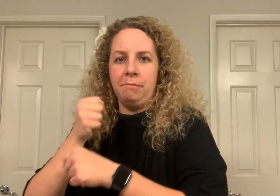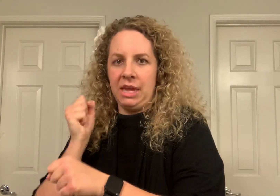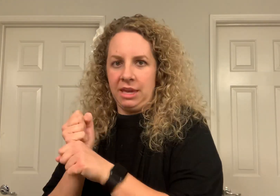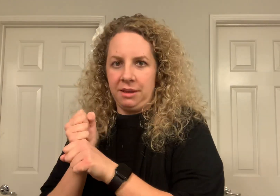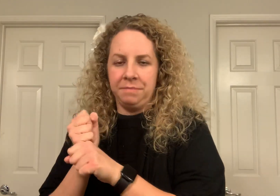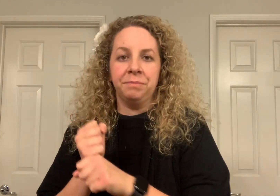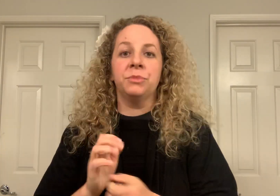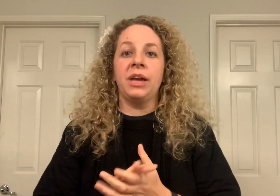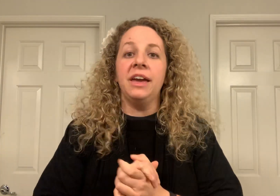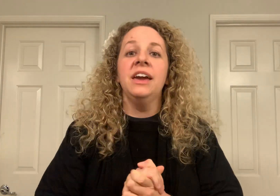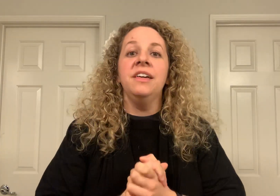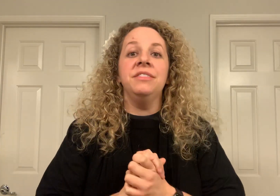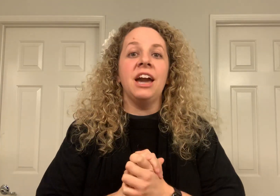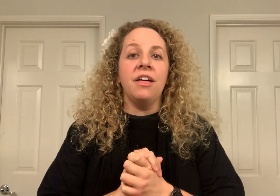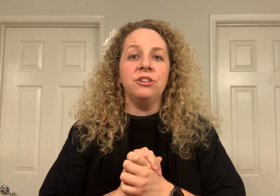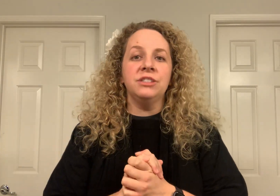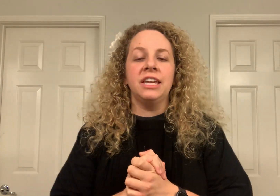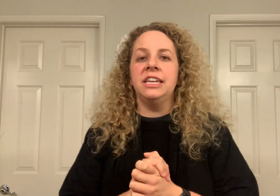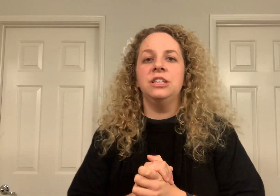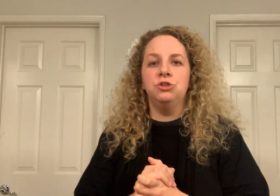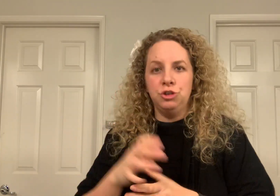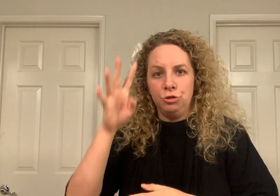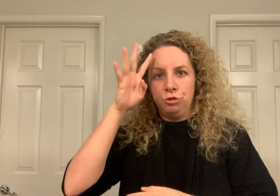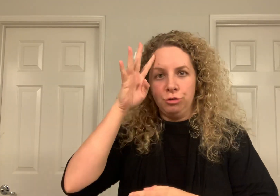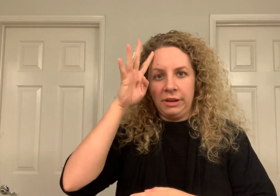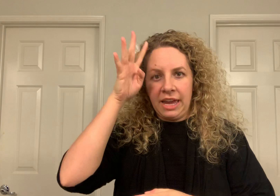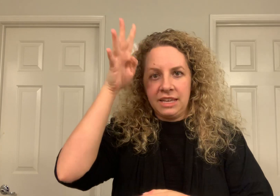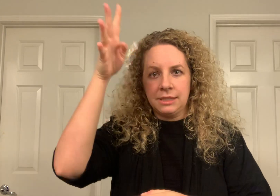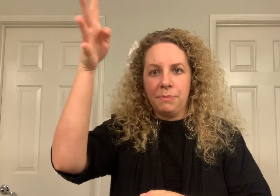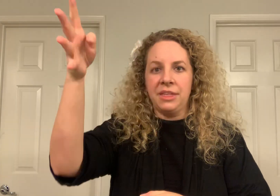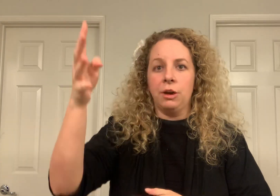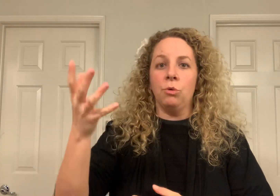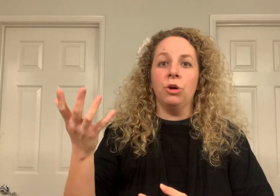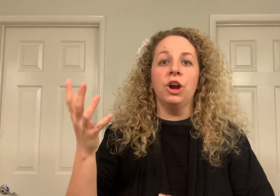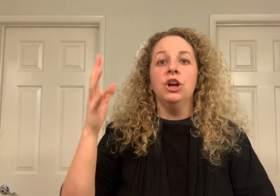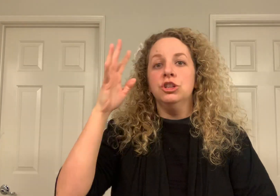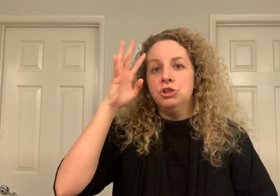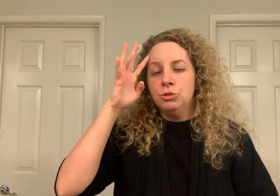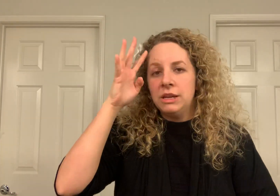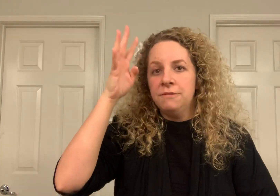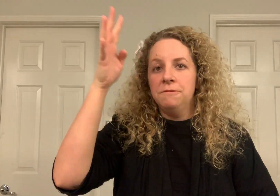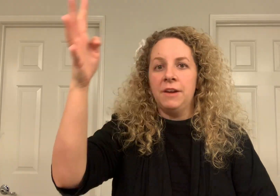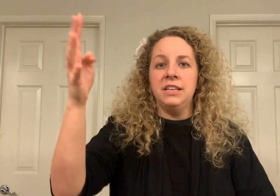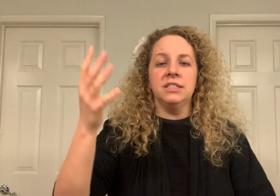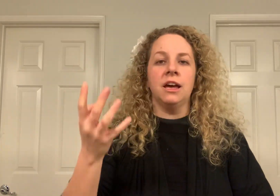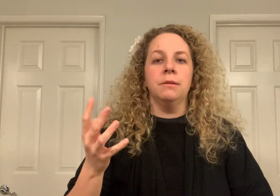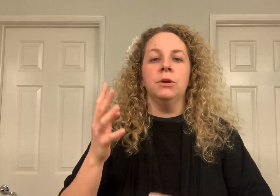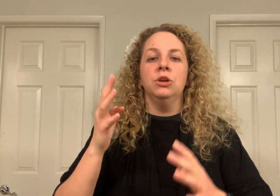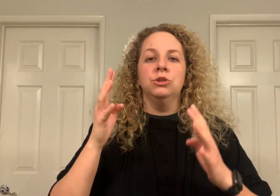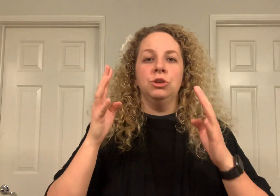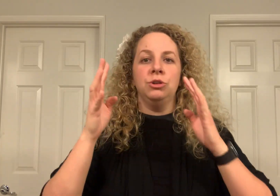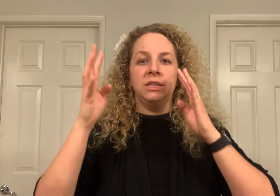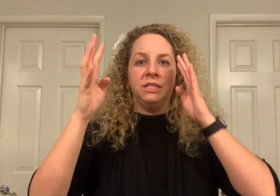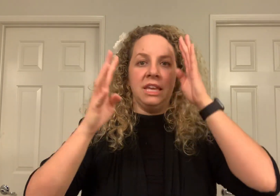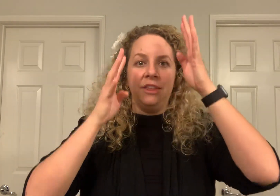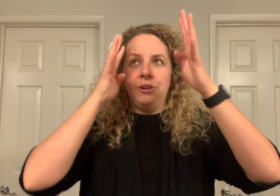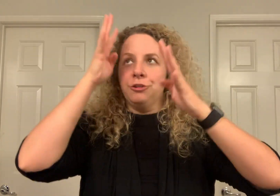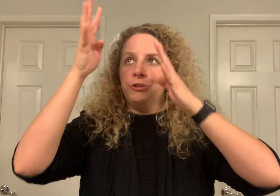make. Okay. The other sign is to create something or to invent. So you could say that you're